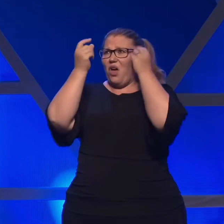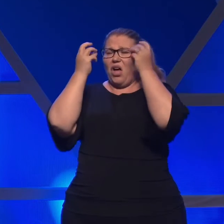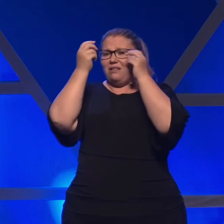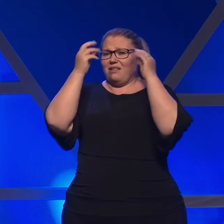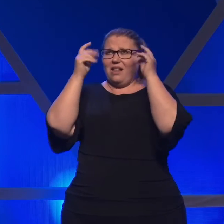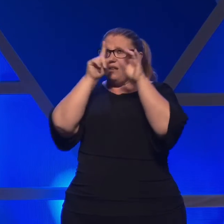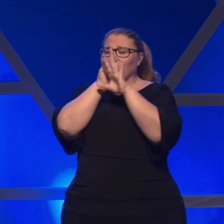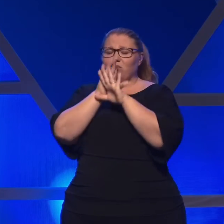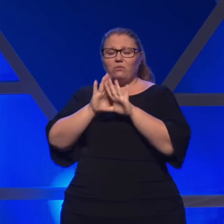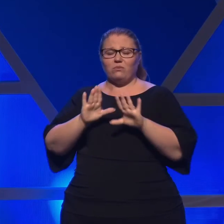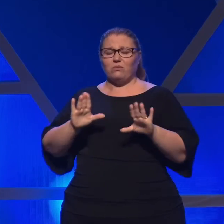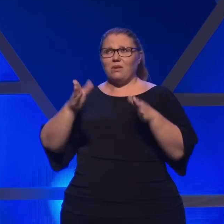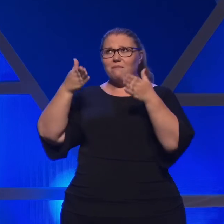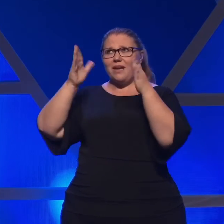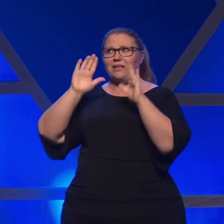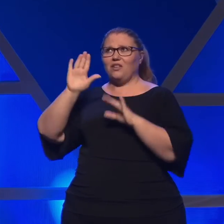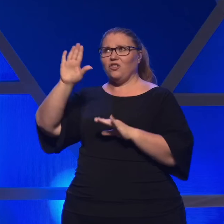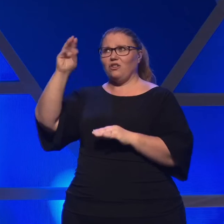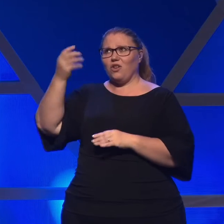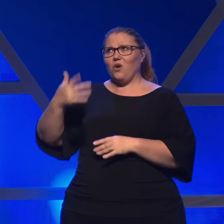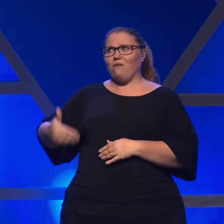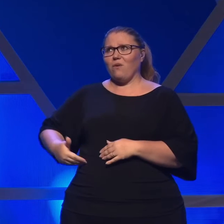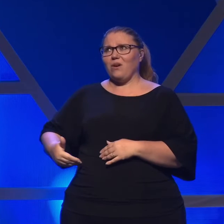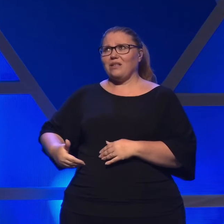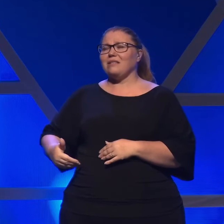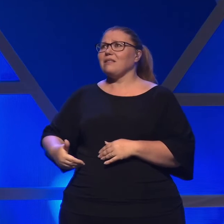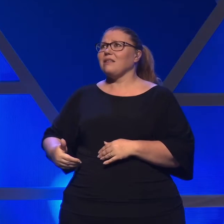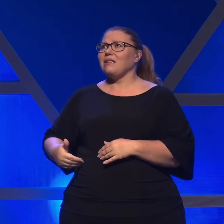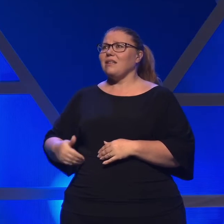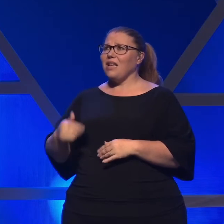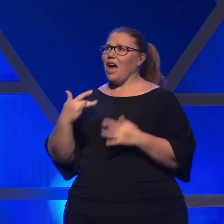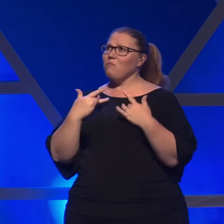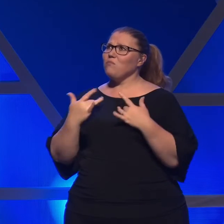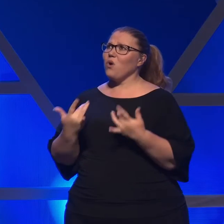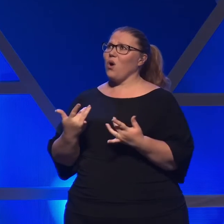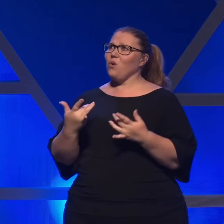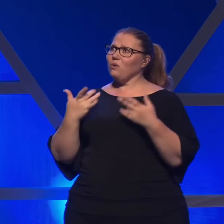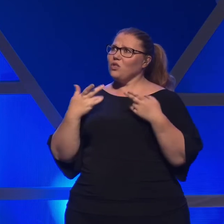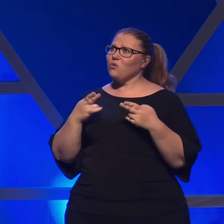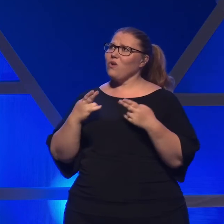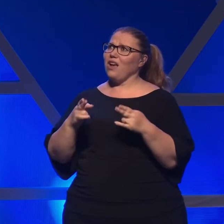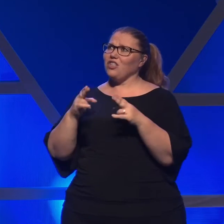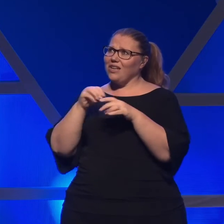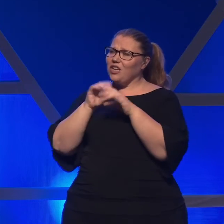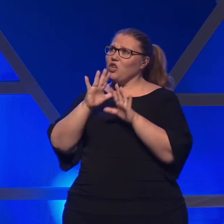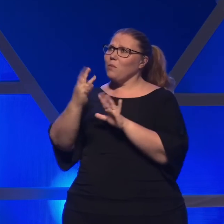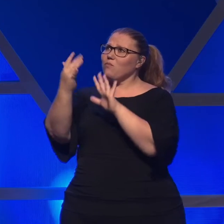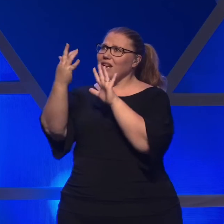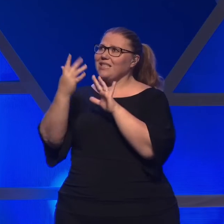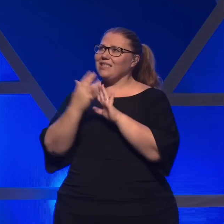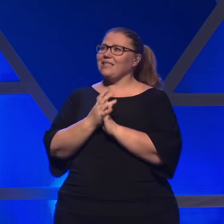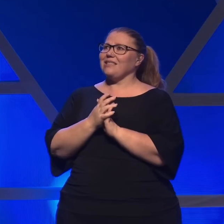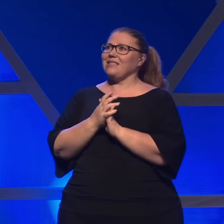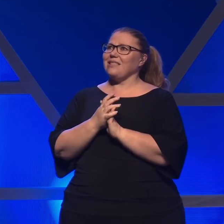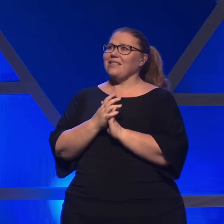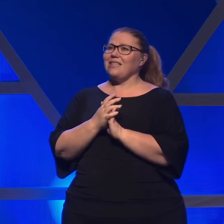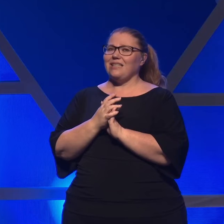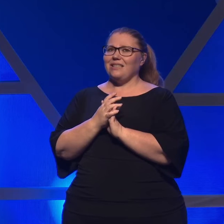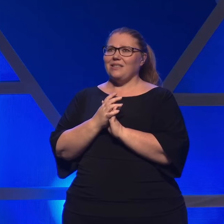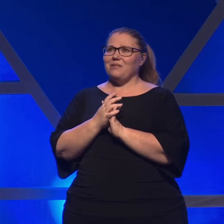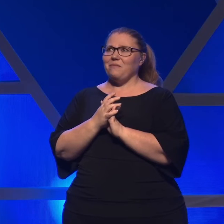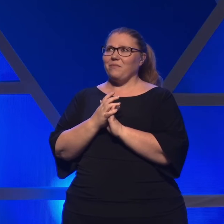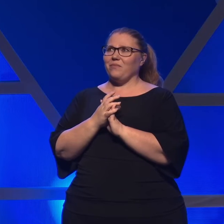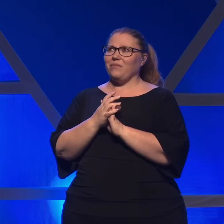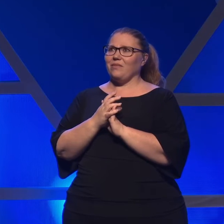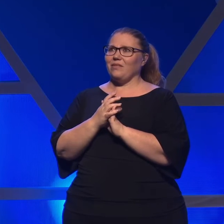to your voice. I am very prone, Lord, to rush into your presence, cast my eye fleetingly